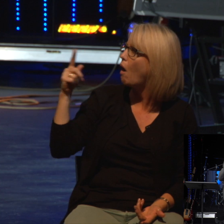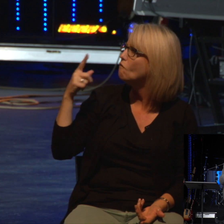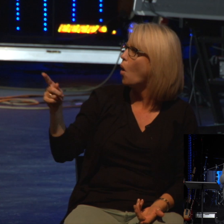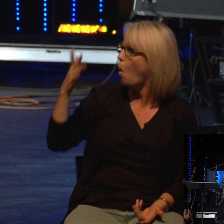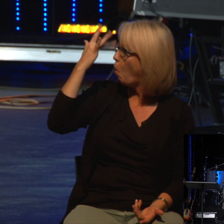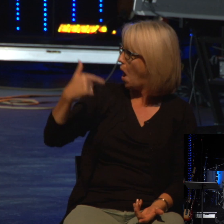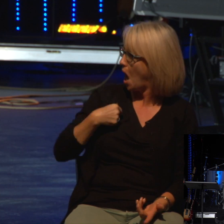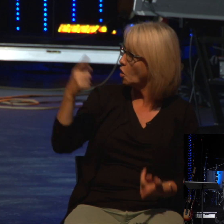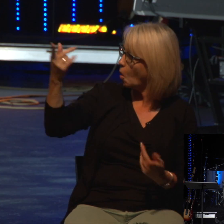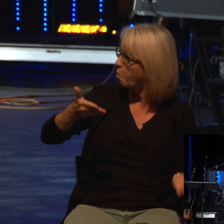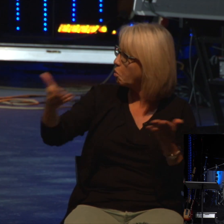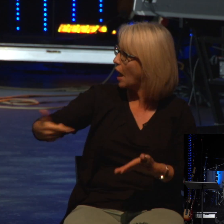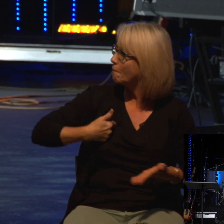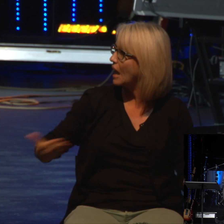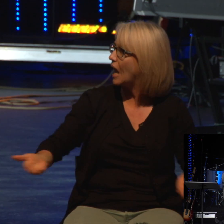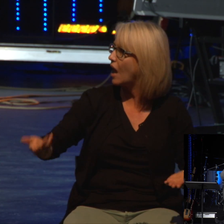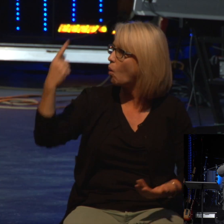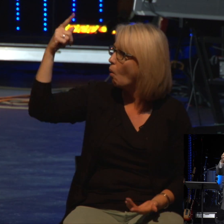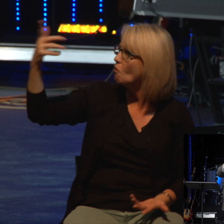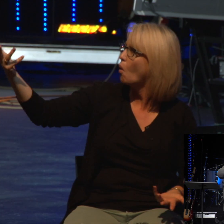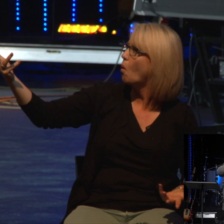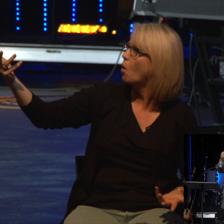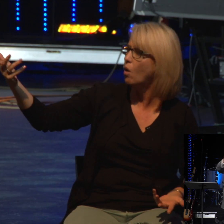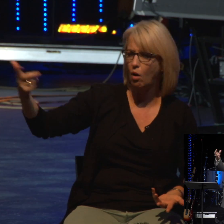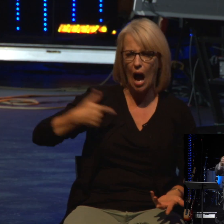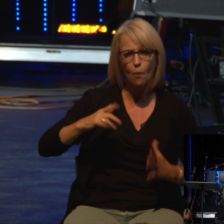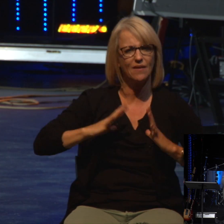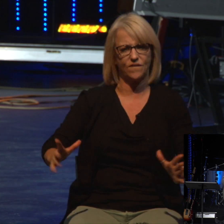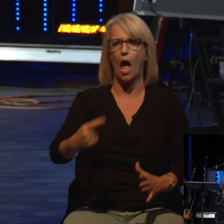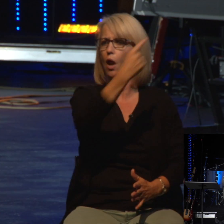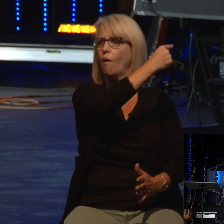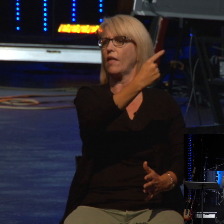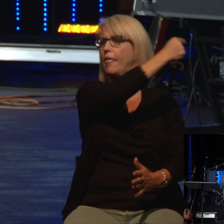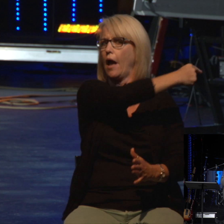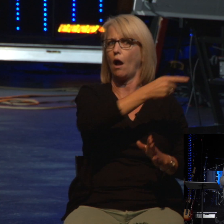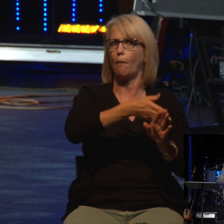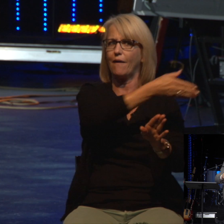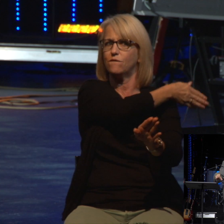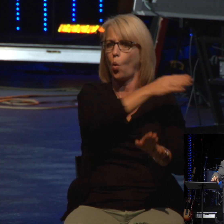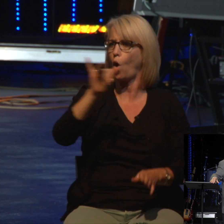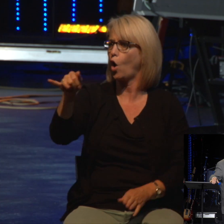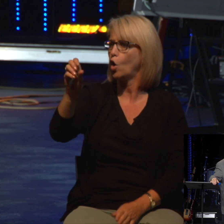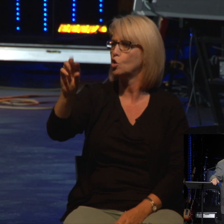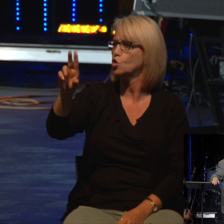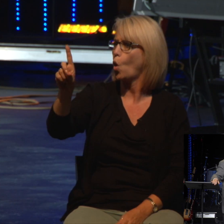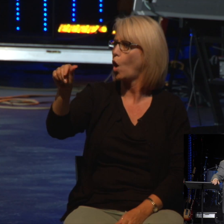we even come across the Jordan River? We were all right over there. And you read that prayer, and it